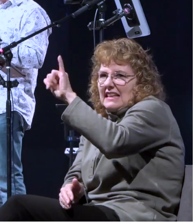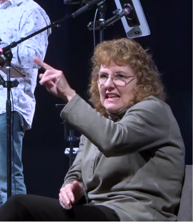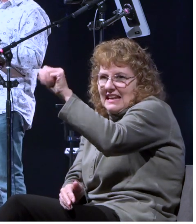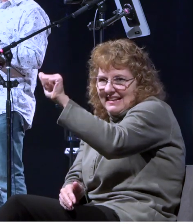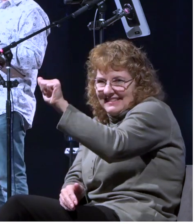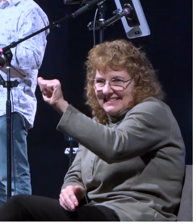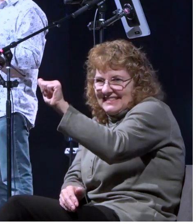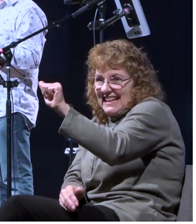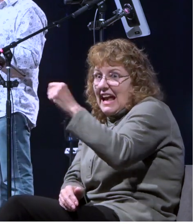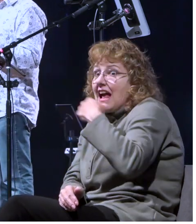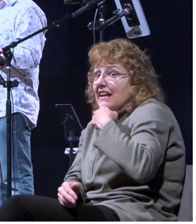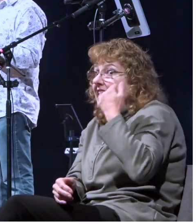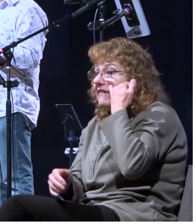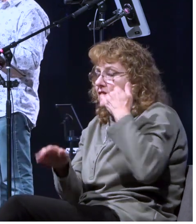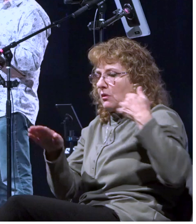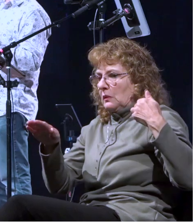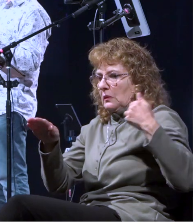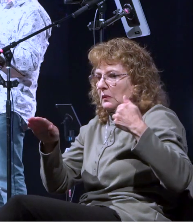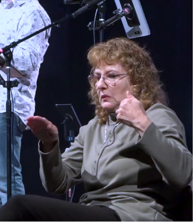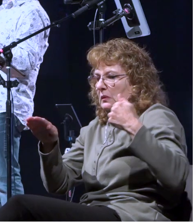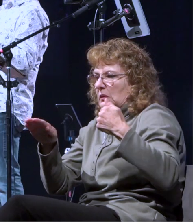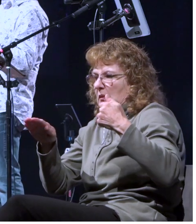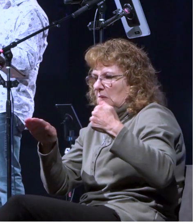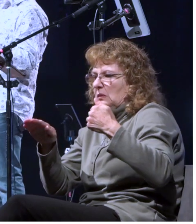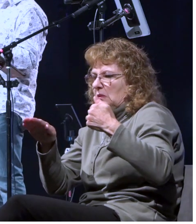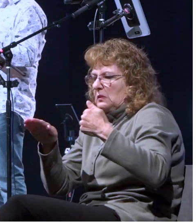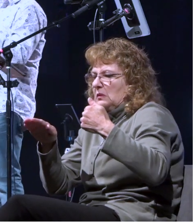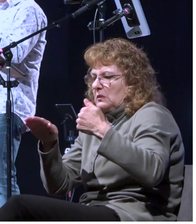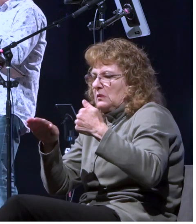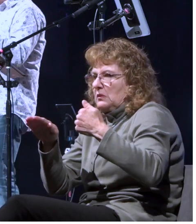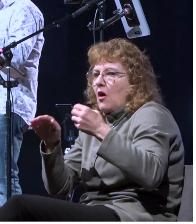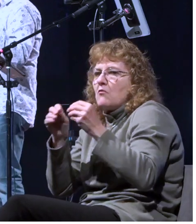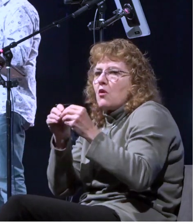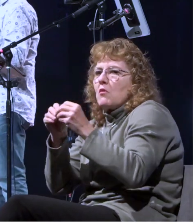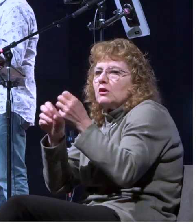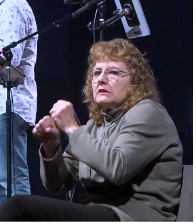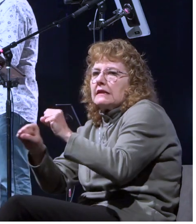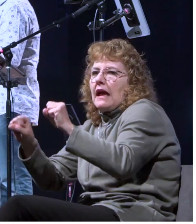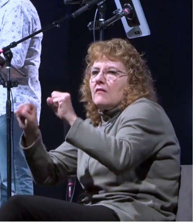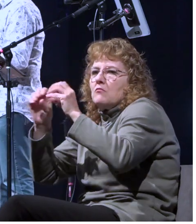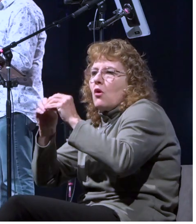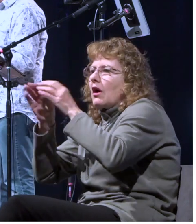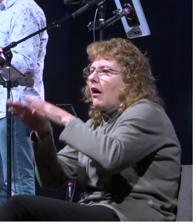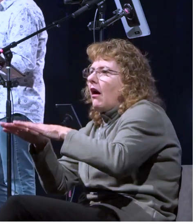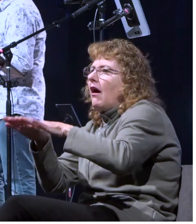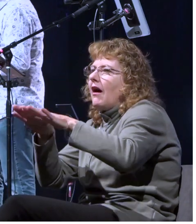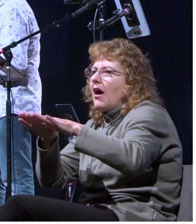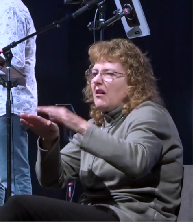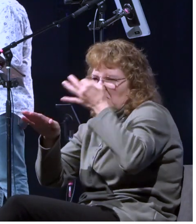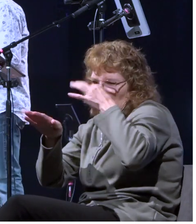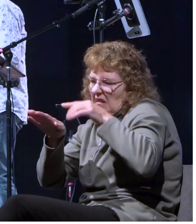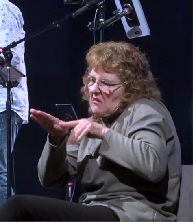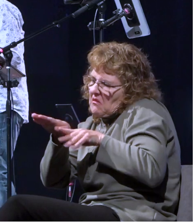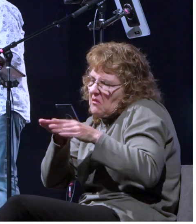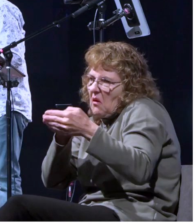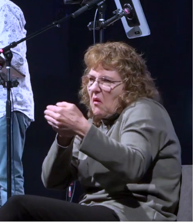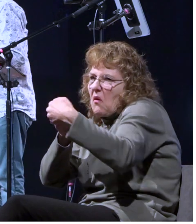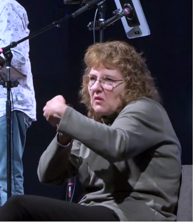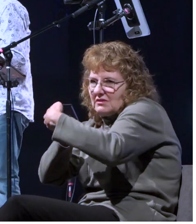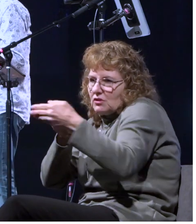know a mile of the island you'd you'd fall in the weather shadow and things would calm down and so this is what he's talking about here uh